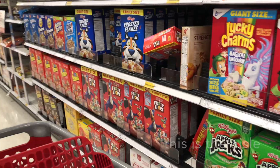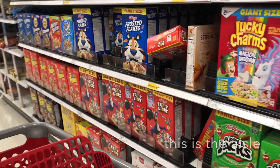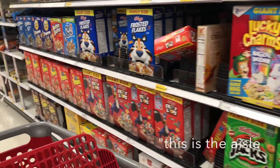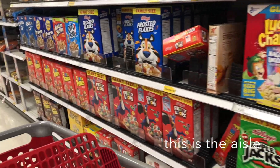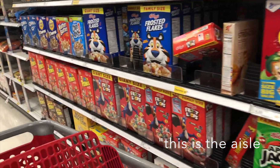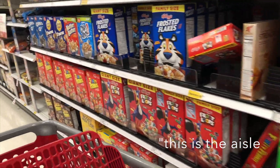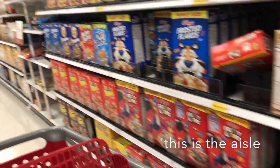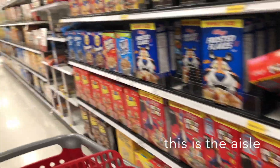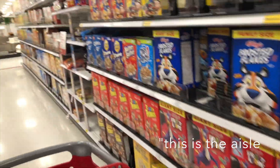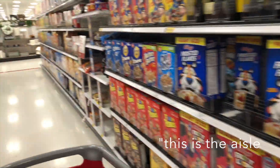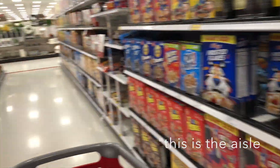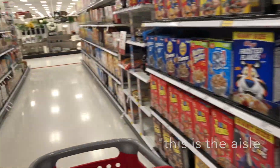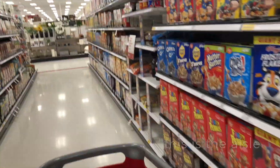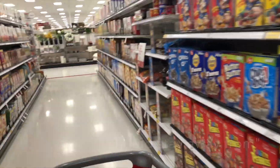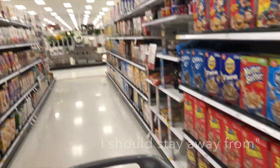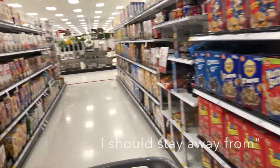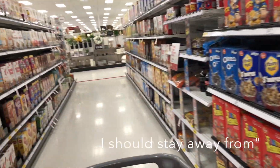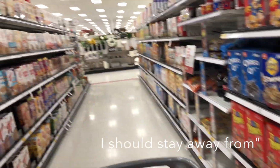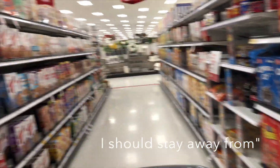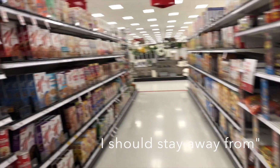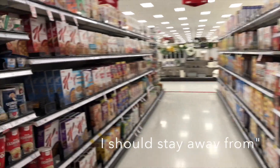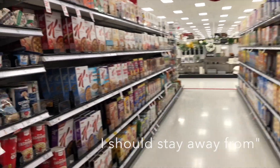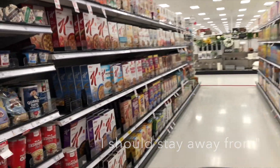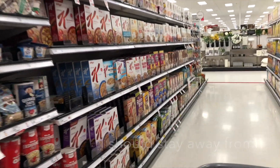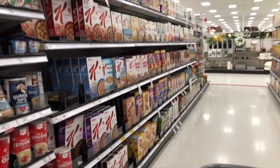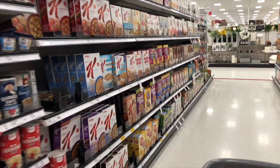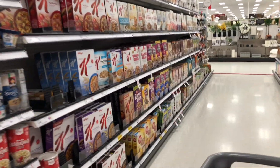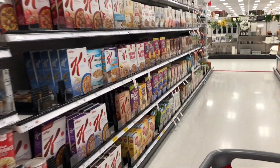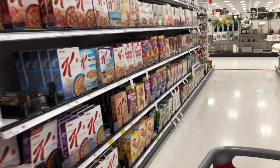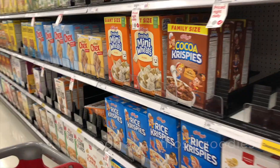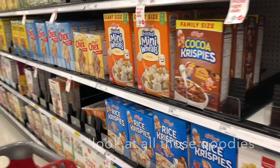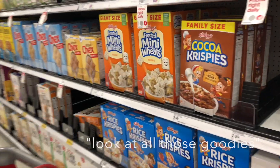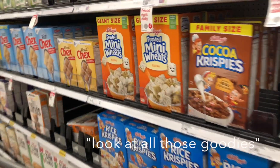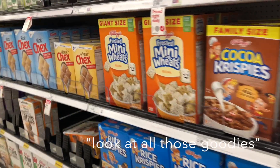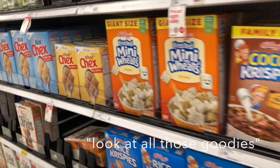So this is the aisle I should stay away from. Like all those goodies.